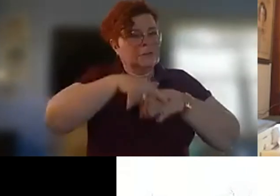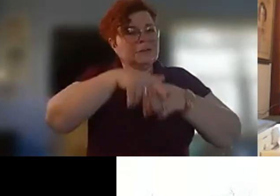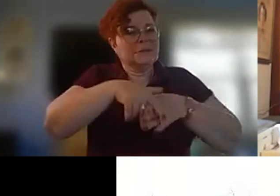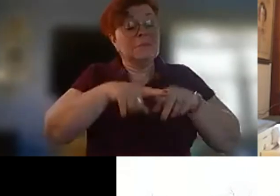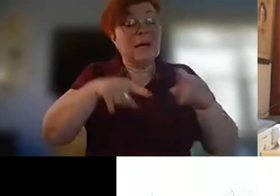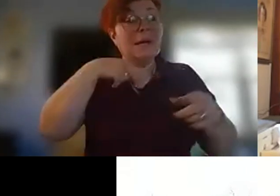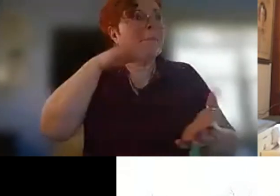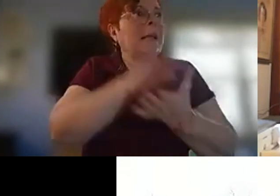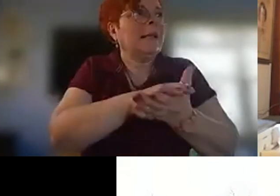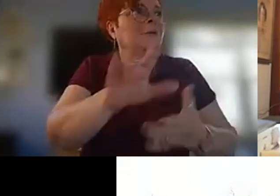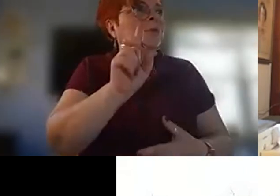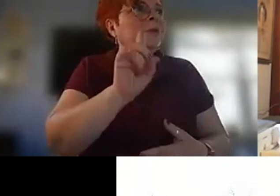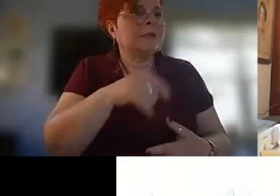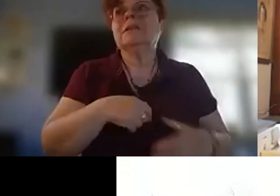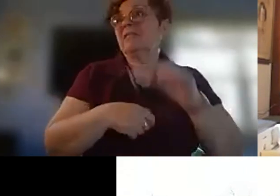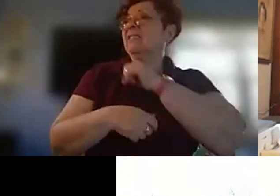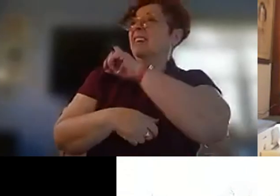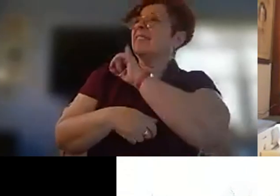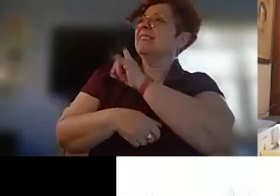did you good i'm jealous